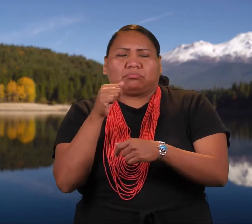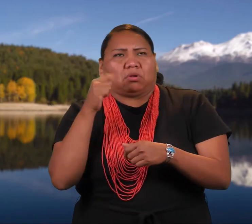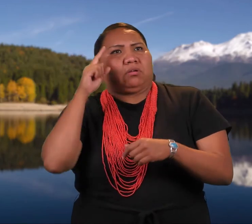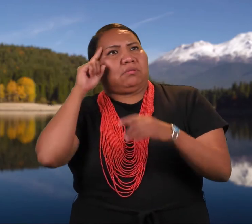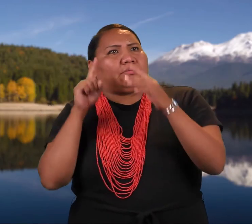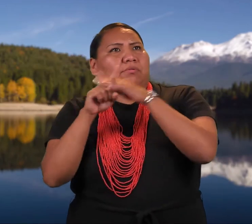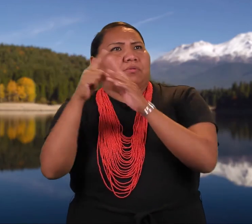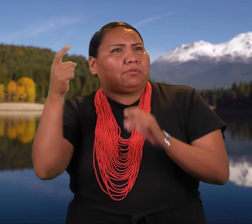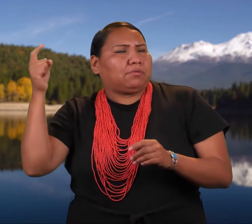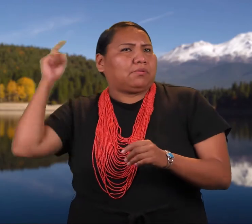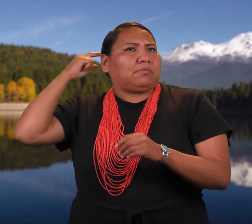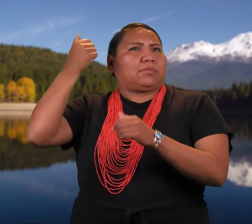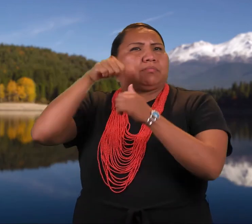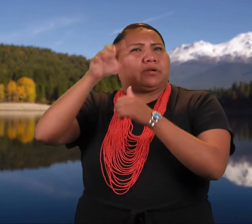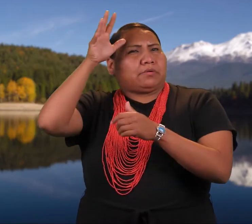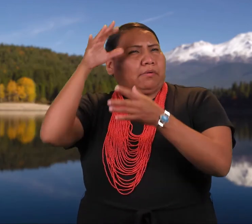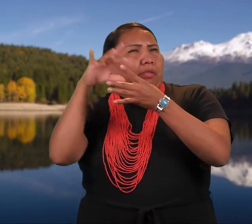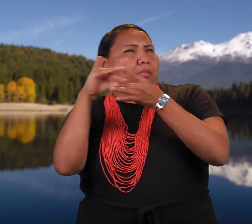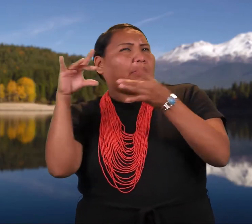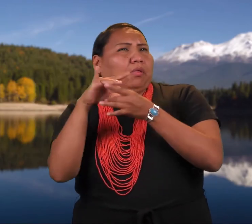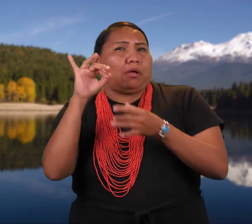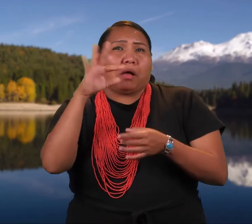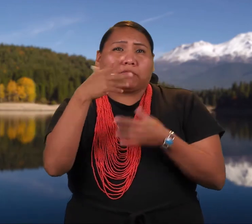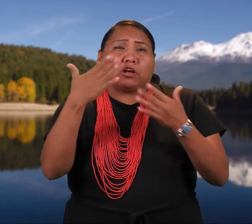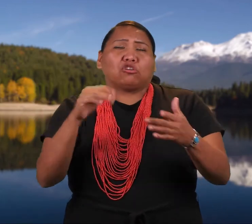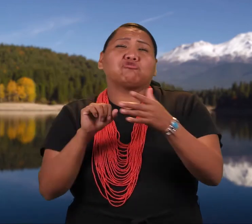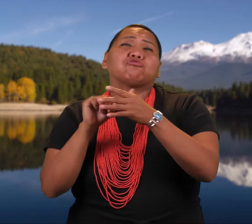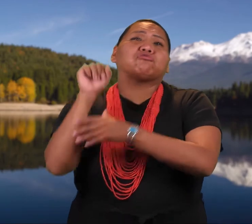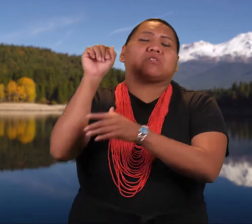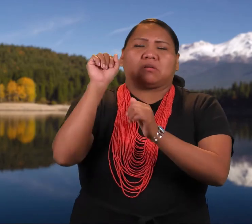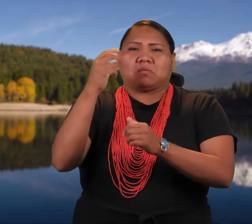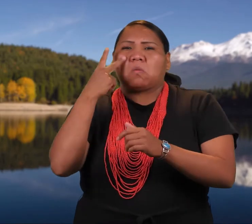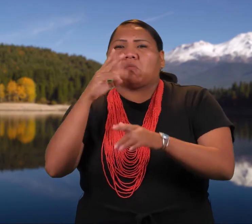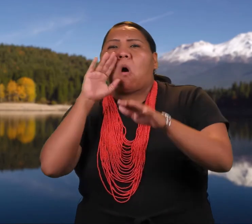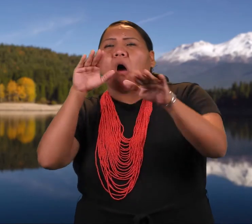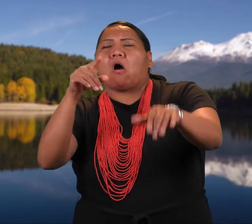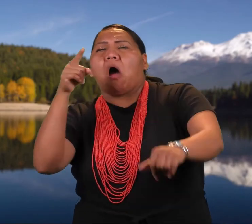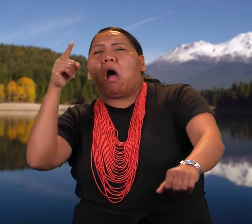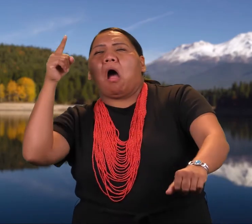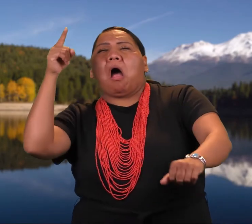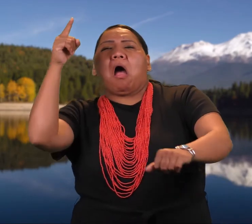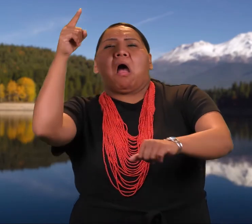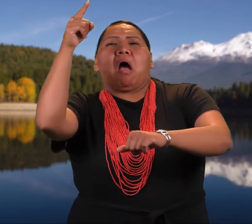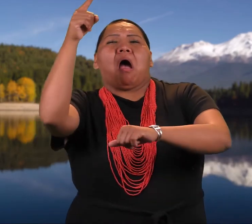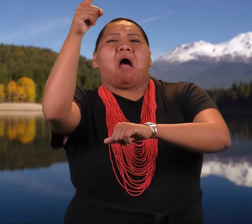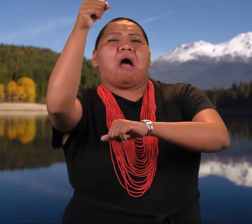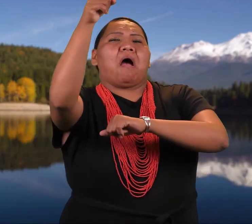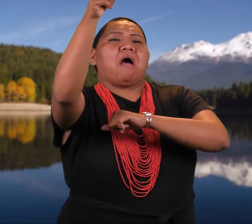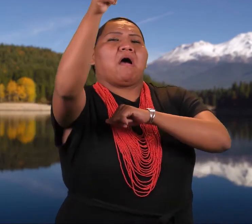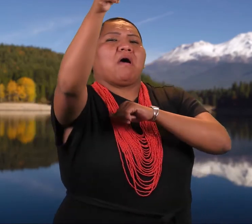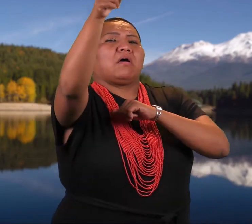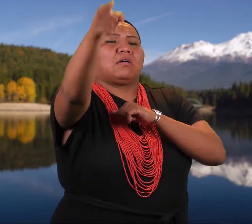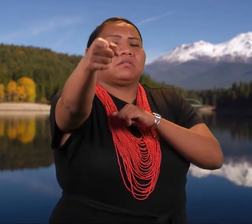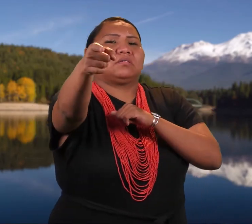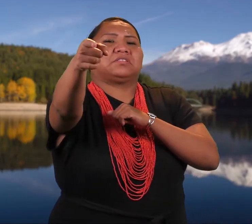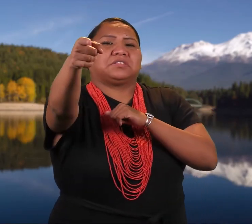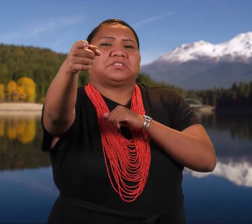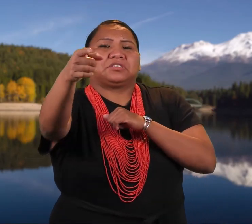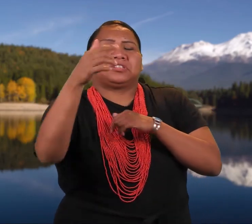as she spoke to the wind spirit. As she was about to climb back down, she remembered that her father had once said you could see the ocean from the